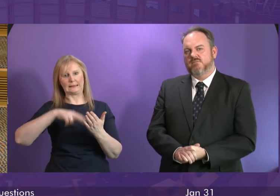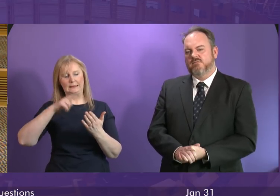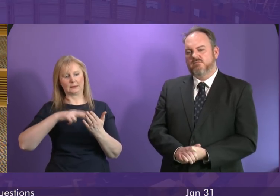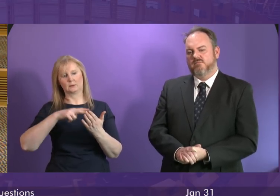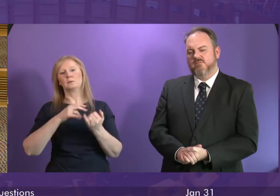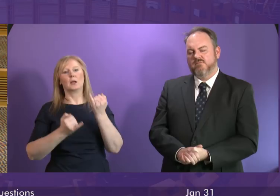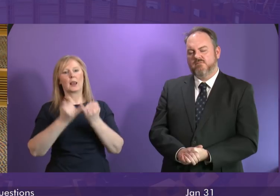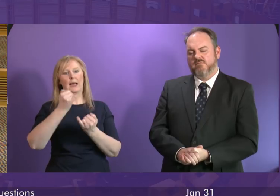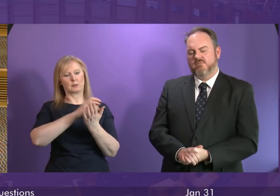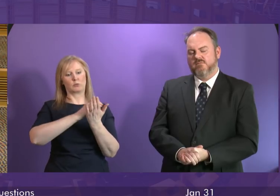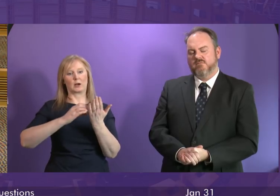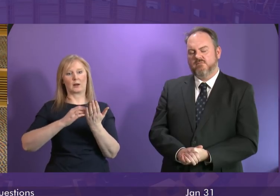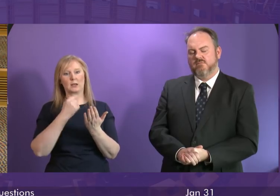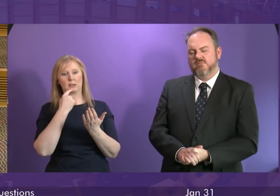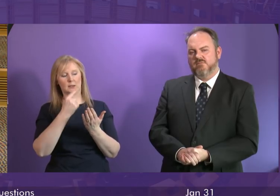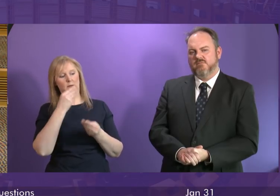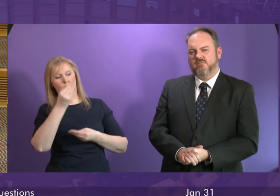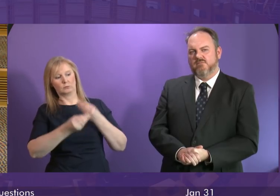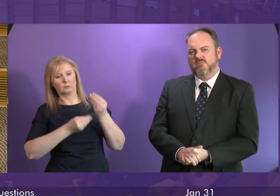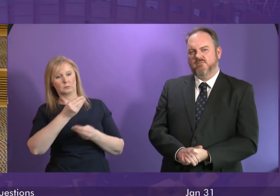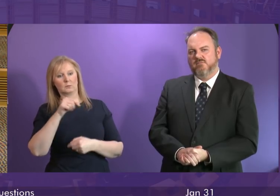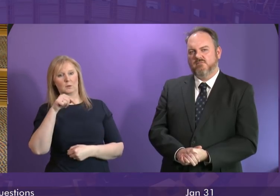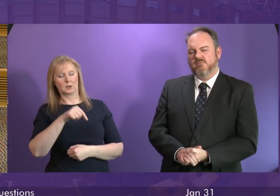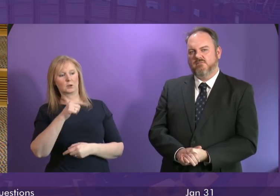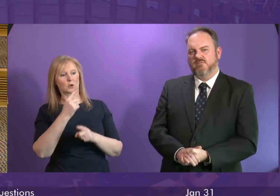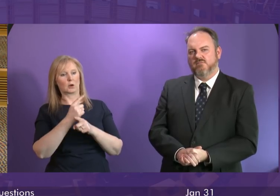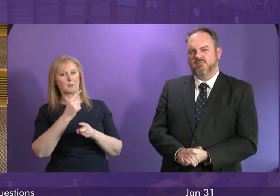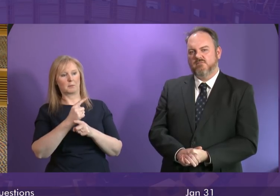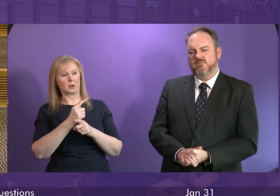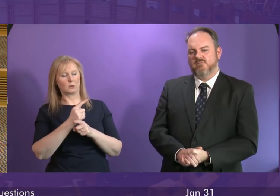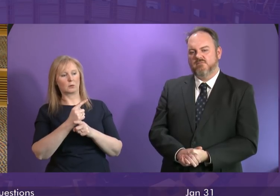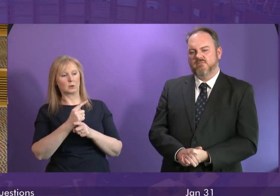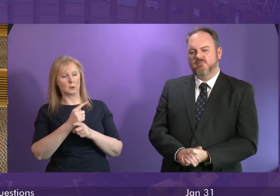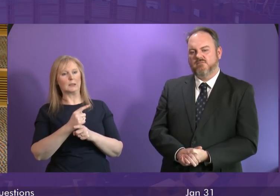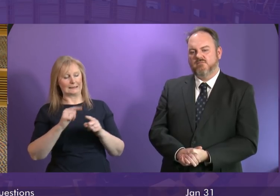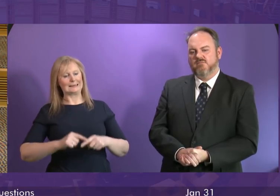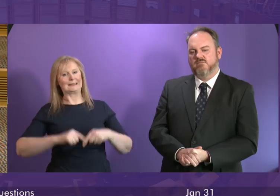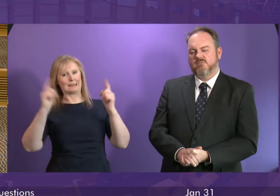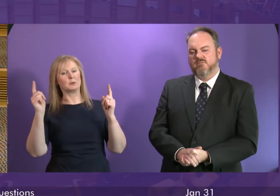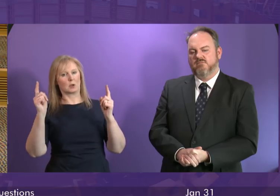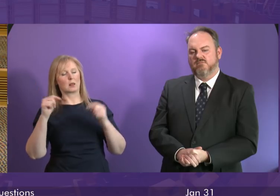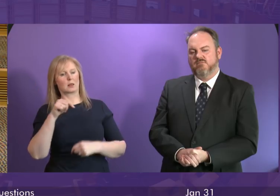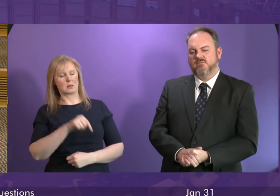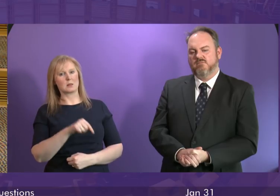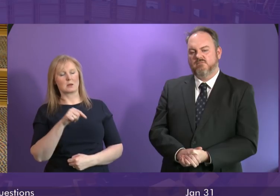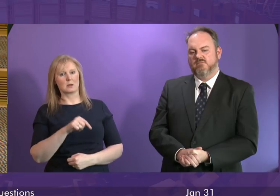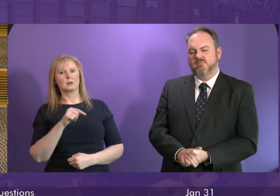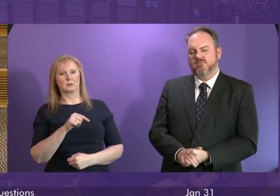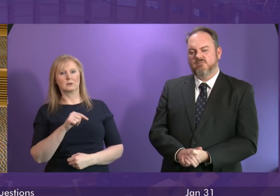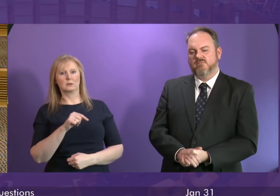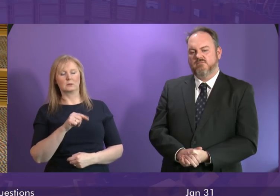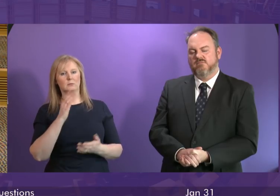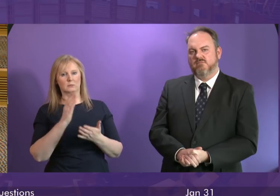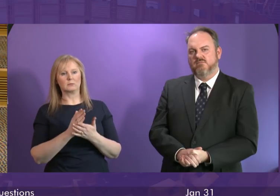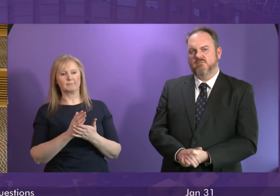paragraph describe the decision in this case as wholly exceptional and I think that is